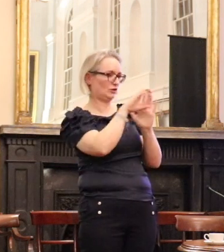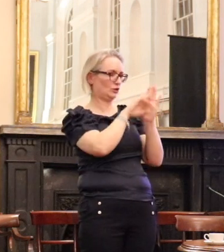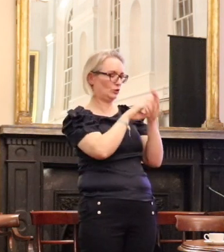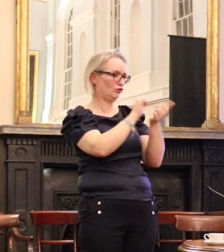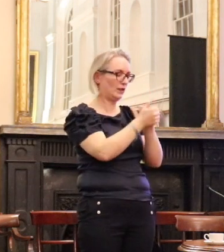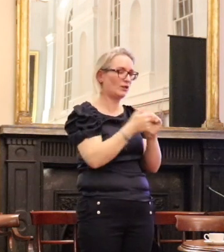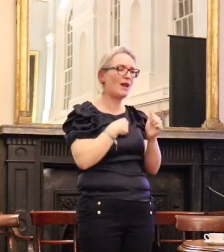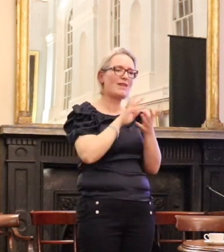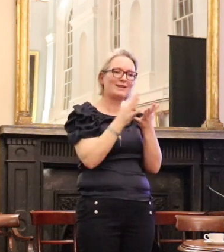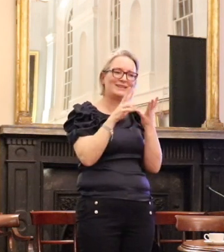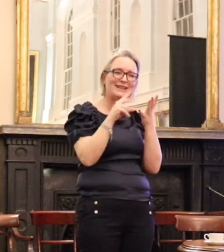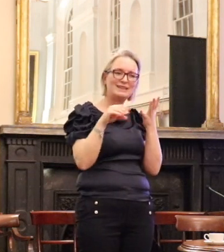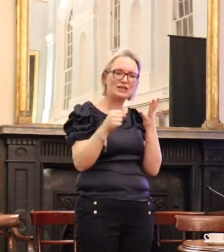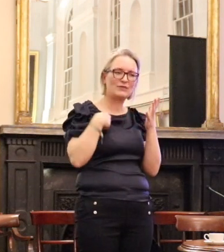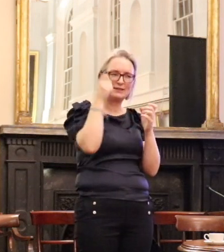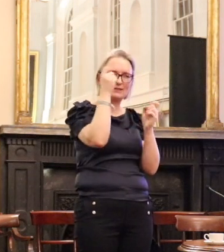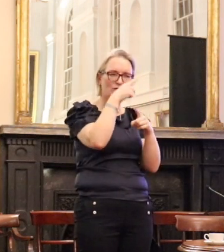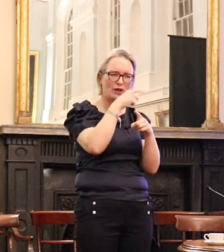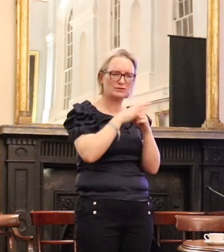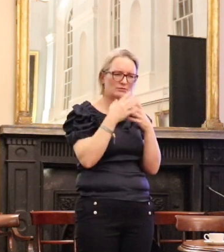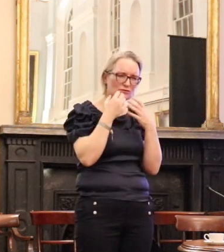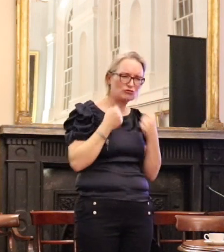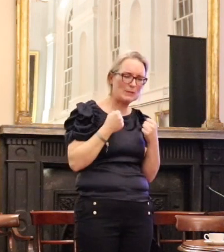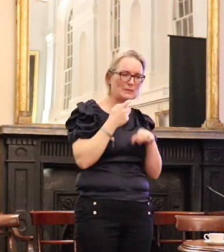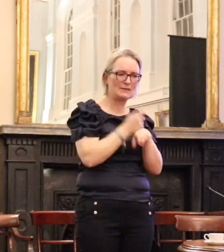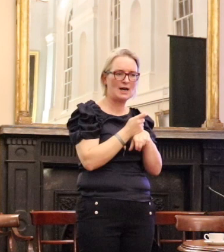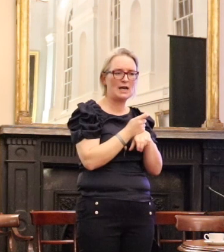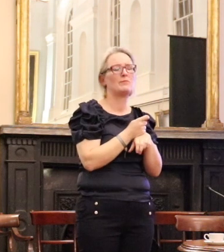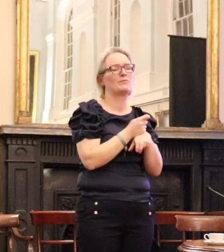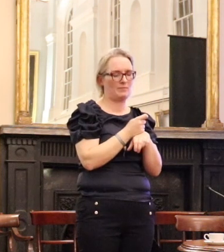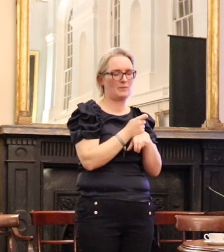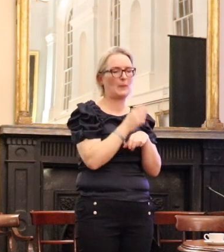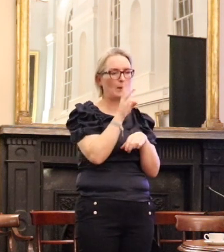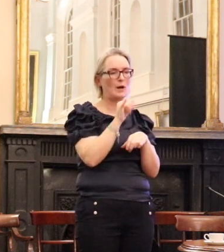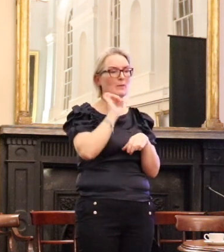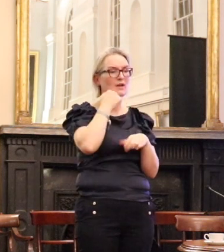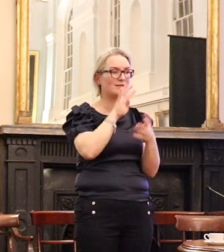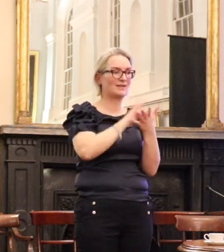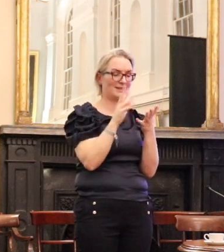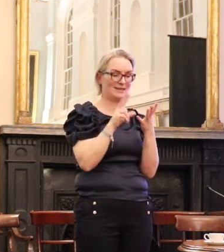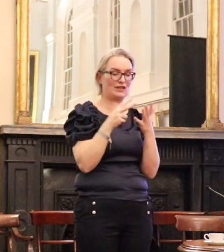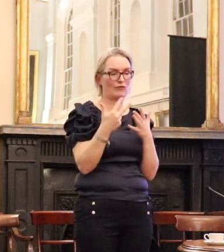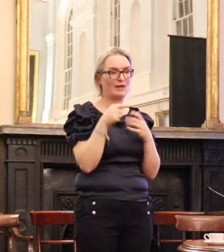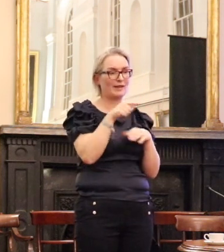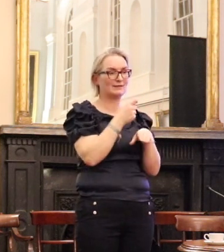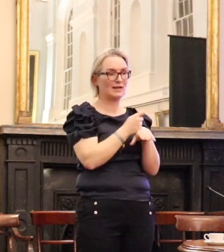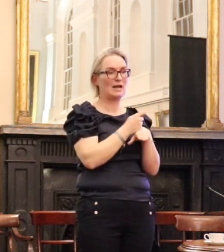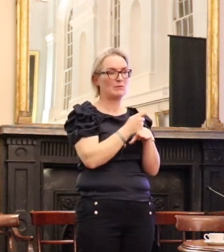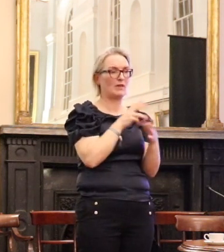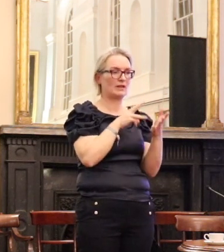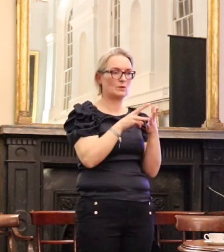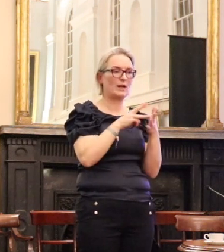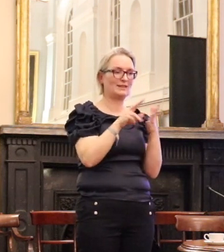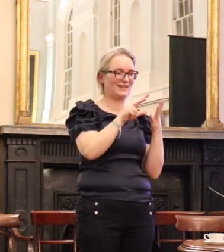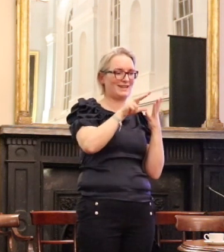were particularly grim because grim for those of particular persuasion because 1983 was the time when the 8th amendment